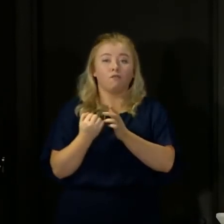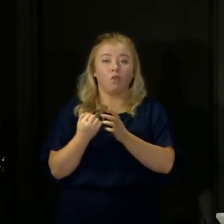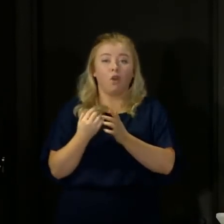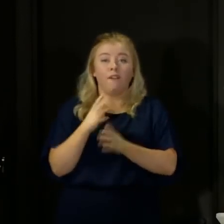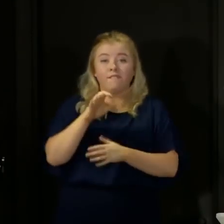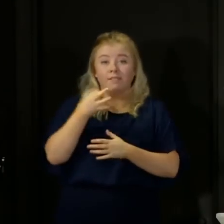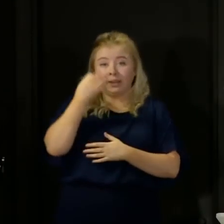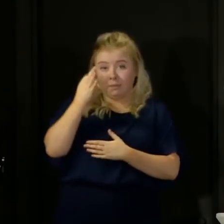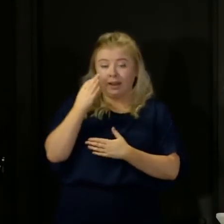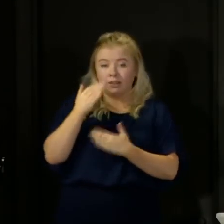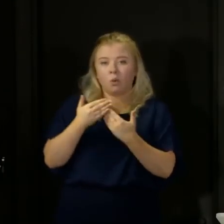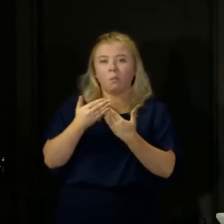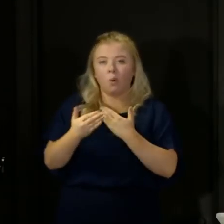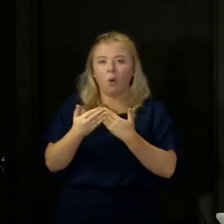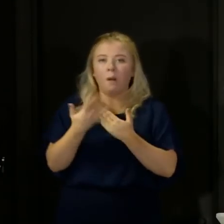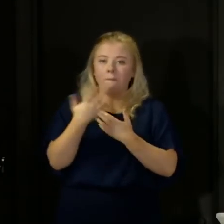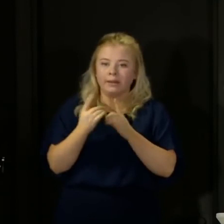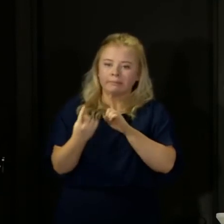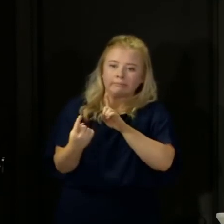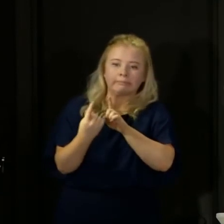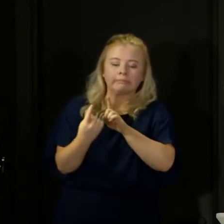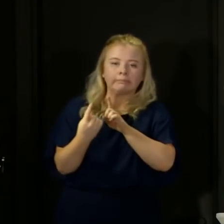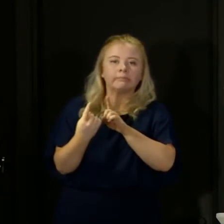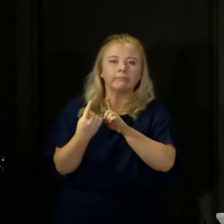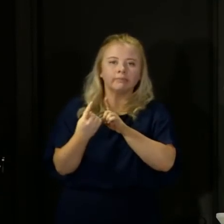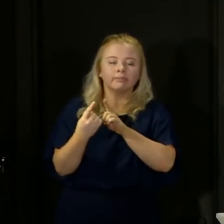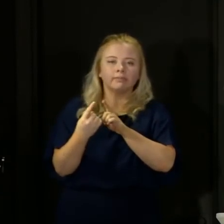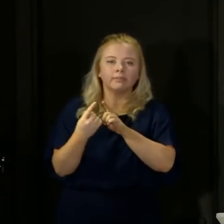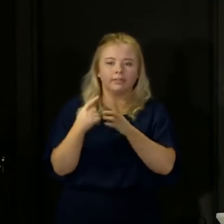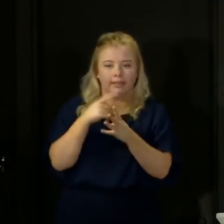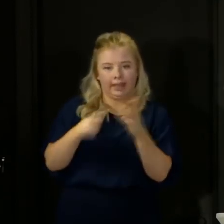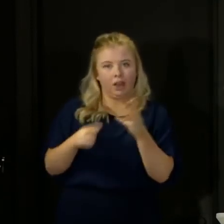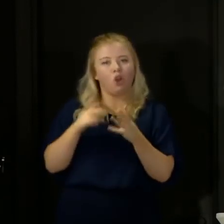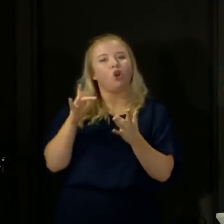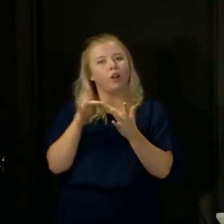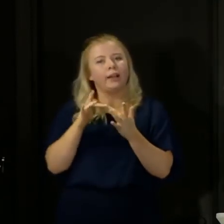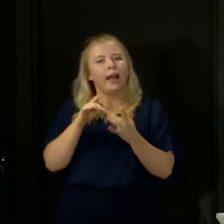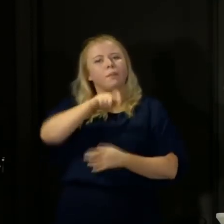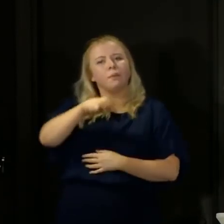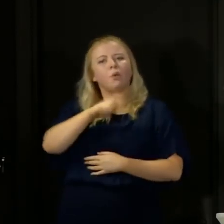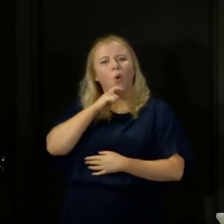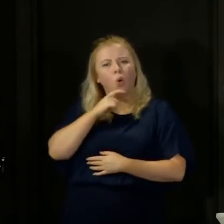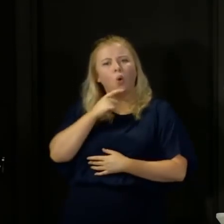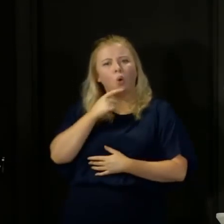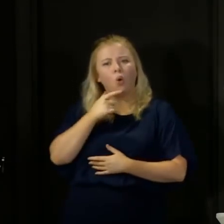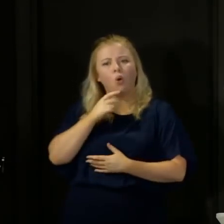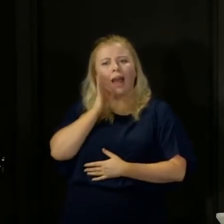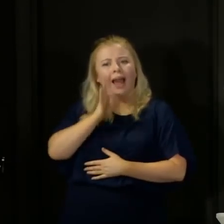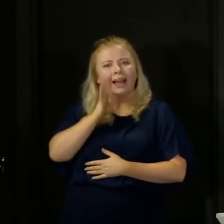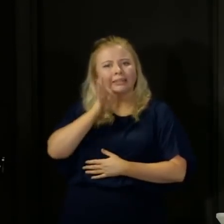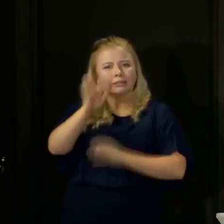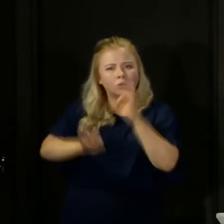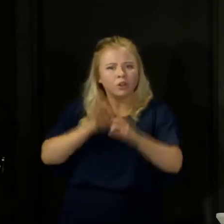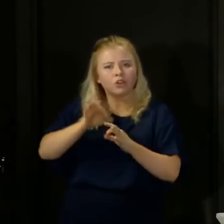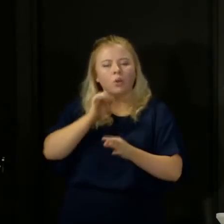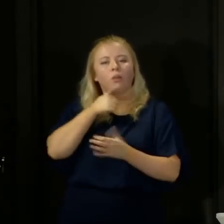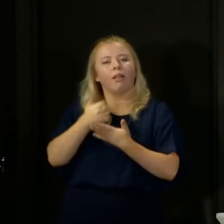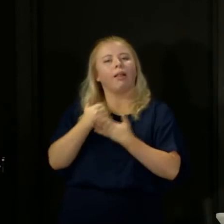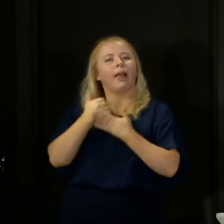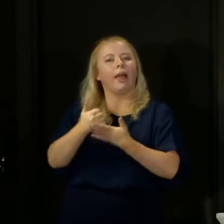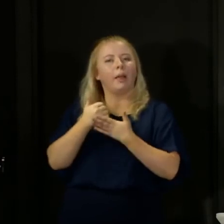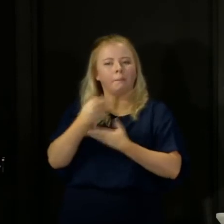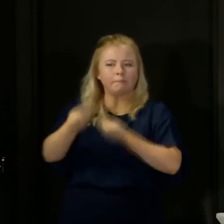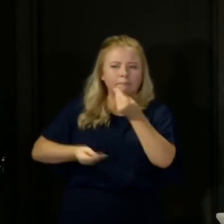of 15 minutes or more. And the contact tracers who take the details will, of course, guide you through that. Now, I want to